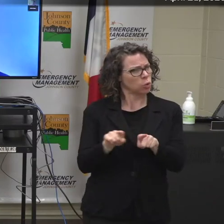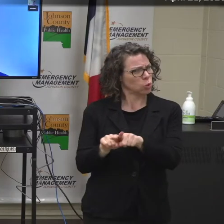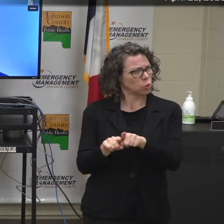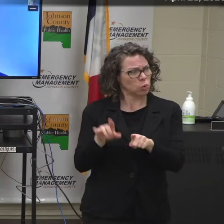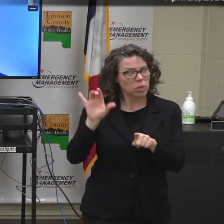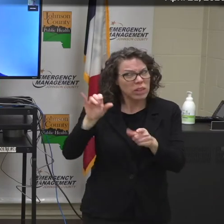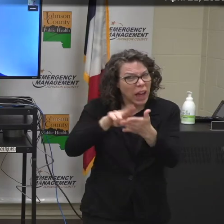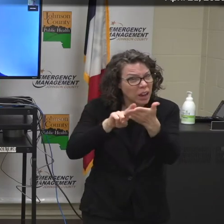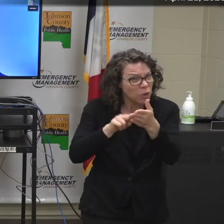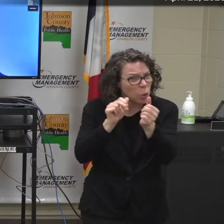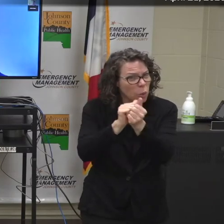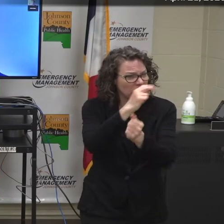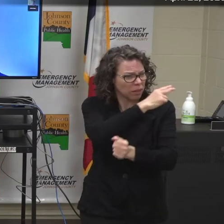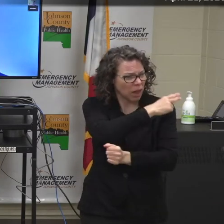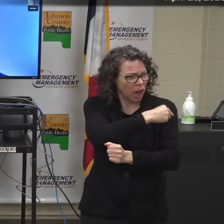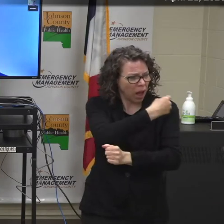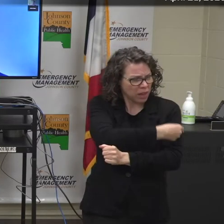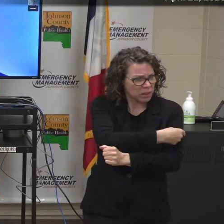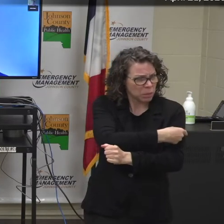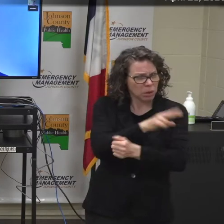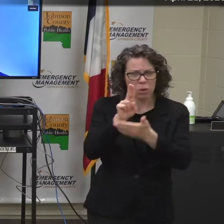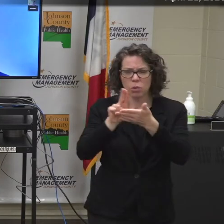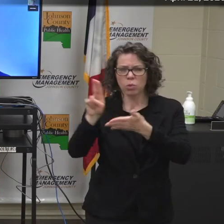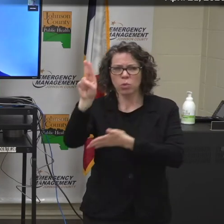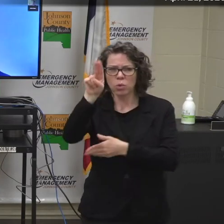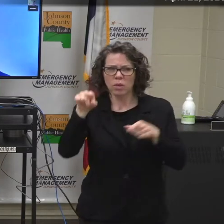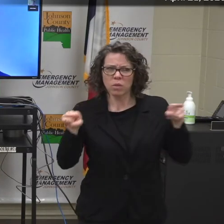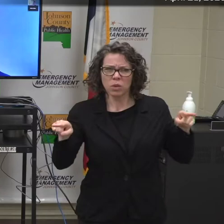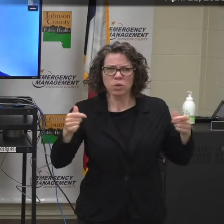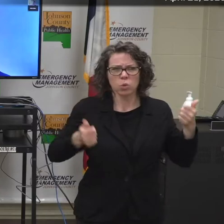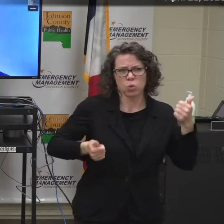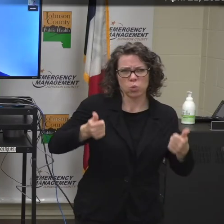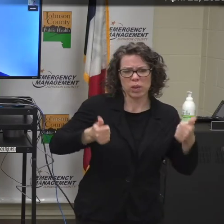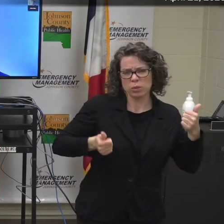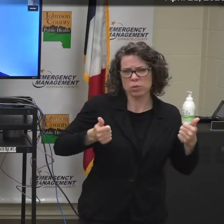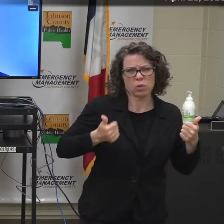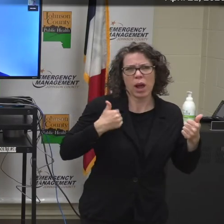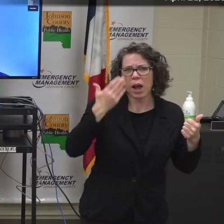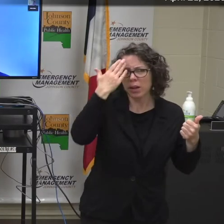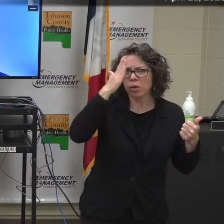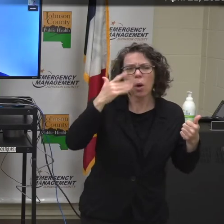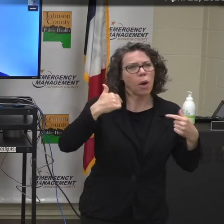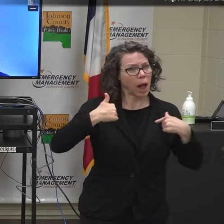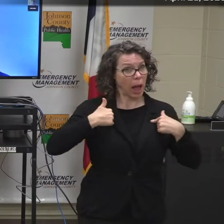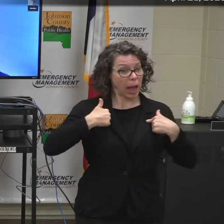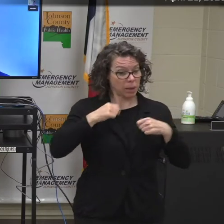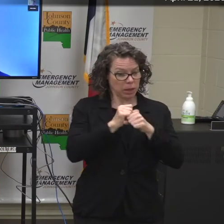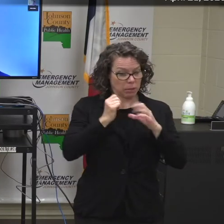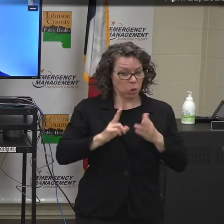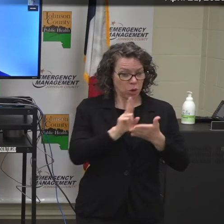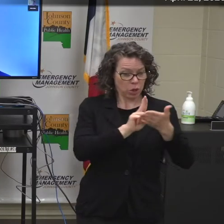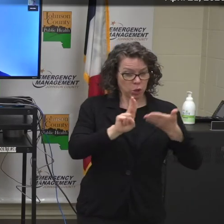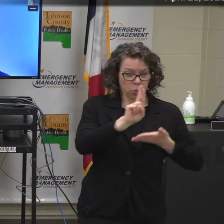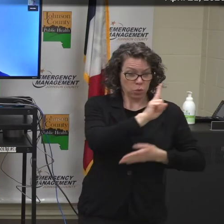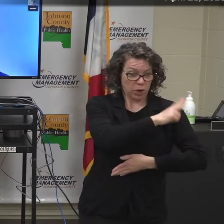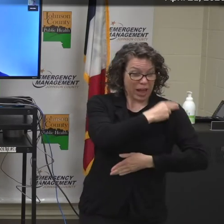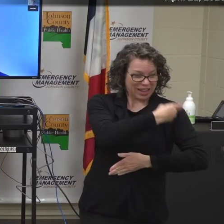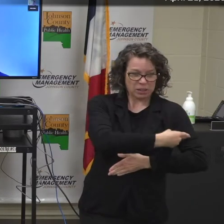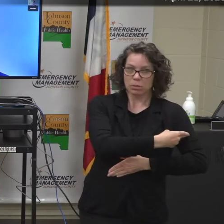was with the hospital or the university, but as an employee of the university hospital, I'm not aware of that contract.